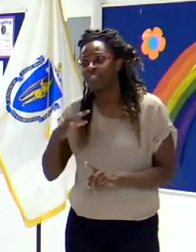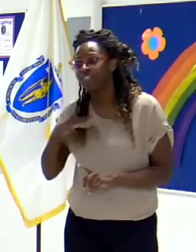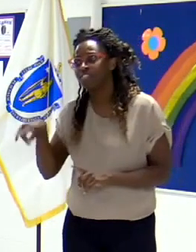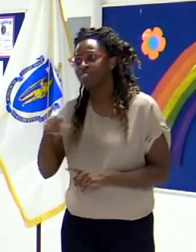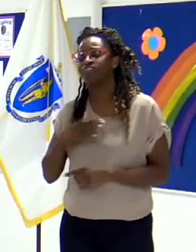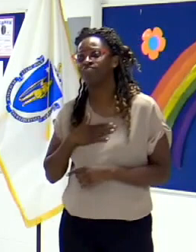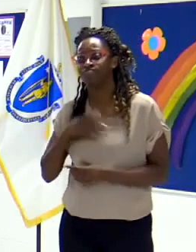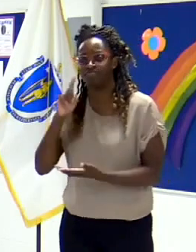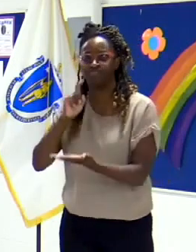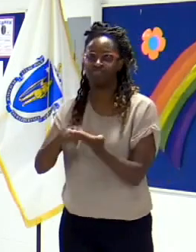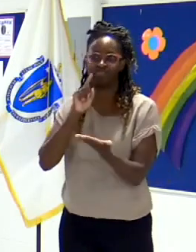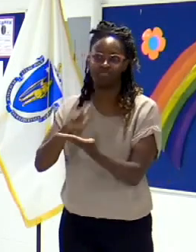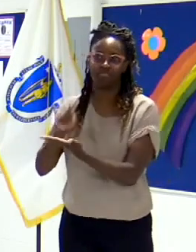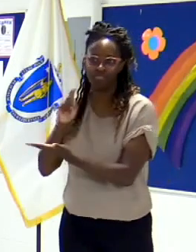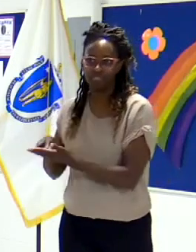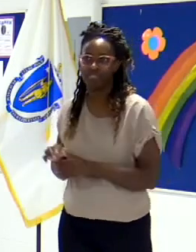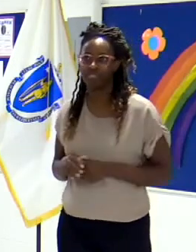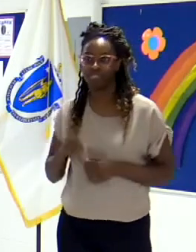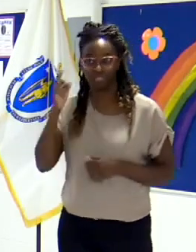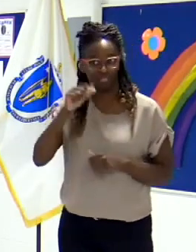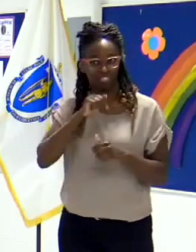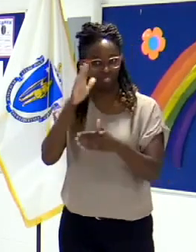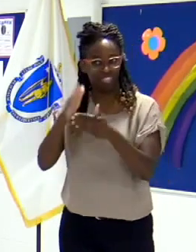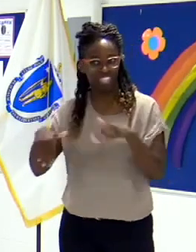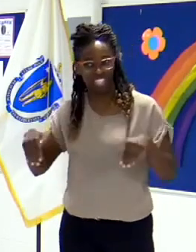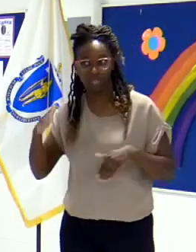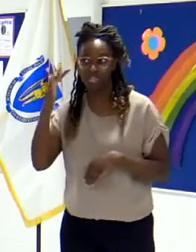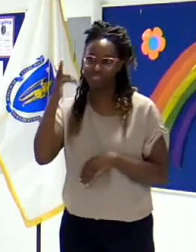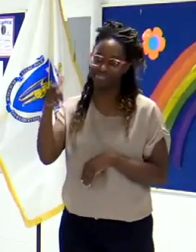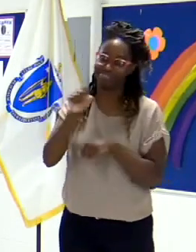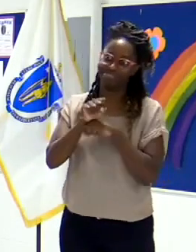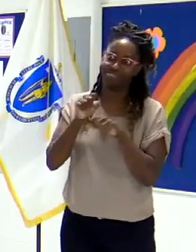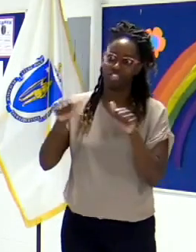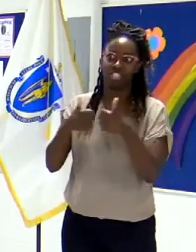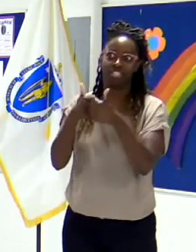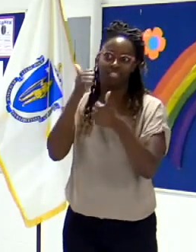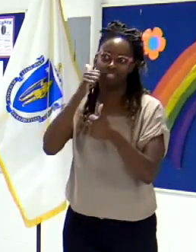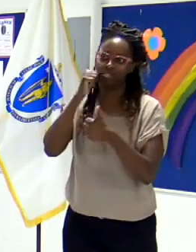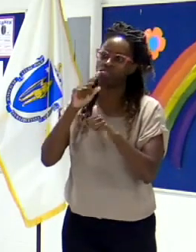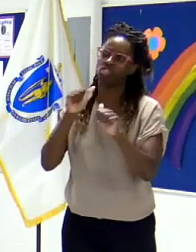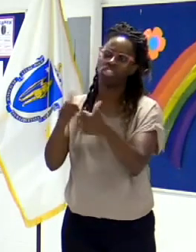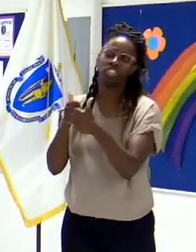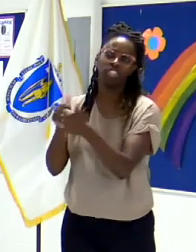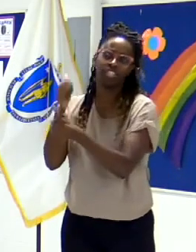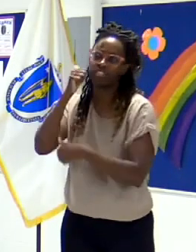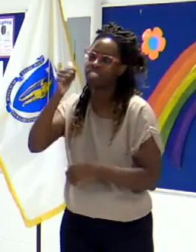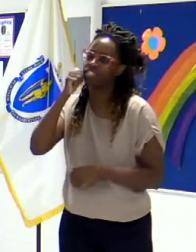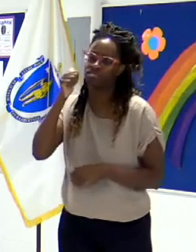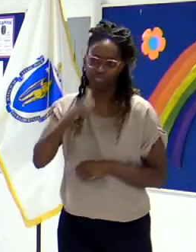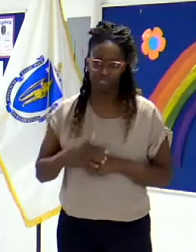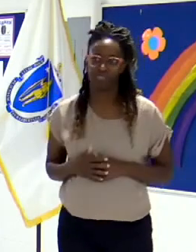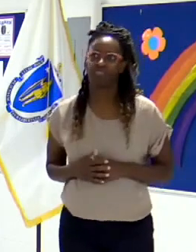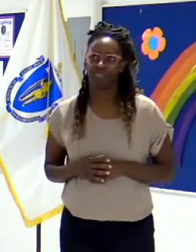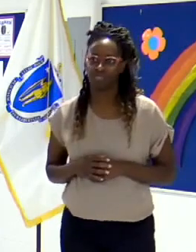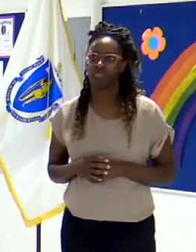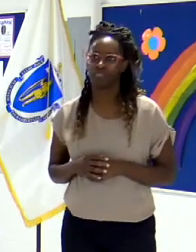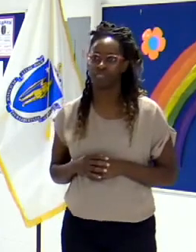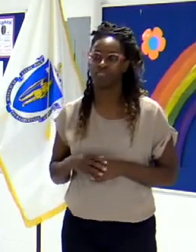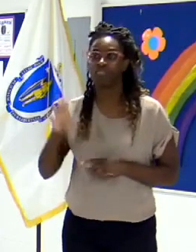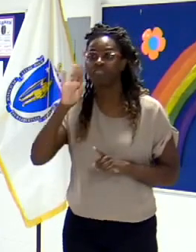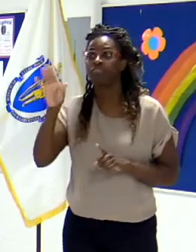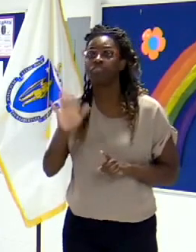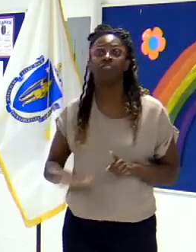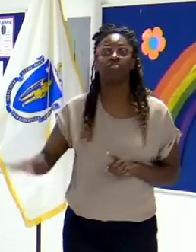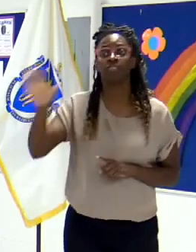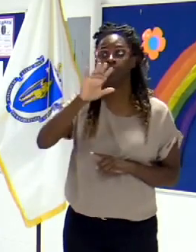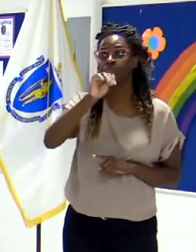The project isn't over, right? Every day there's a new challenge, but our people continue to work as the folks across the Commonwealth. All educators